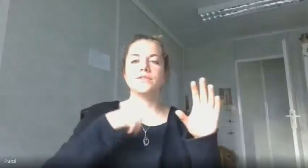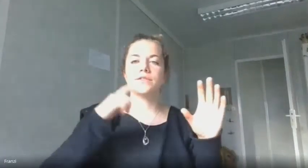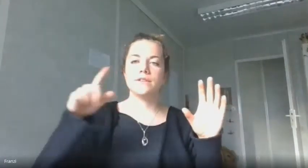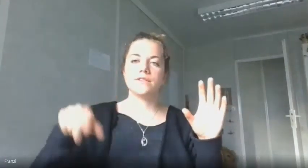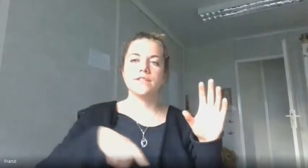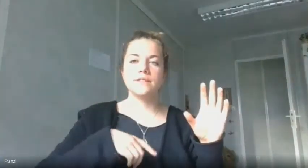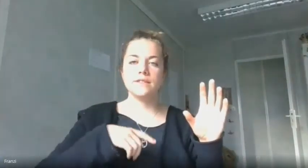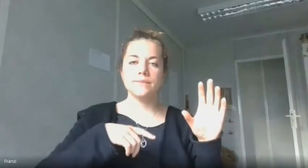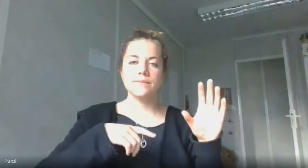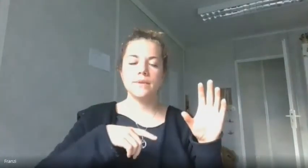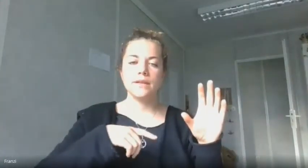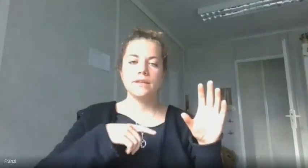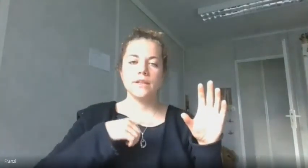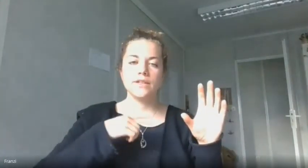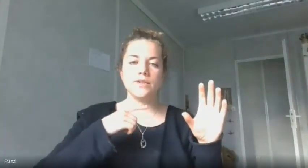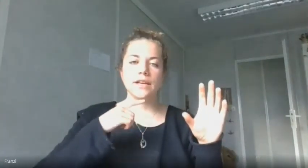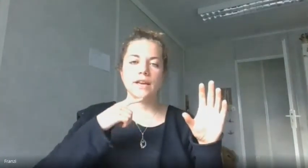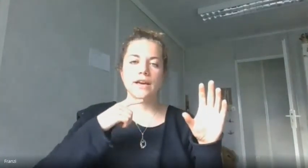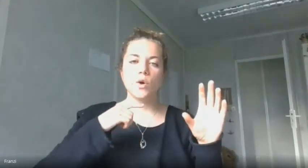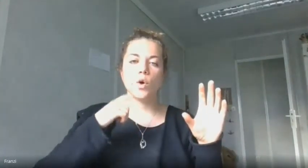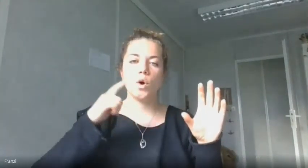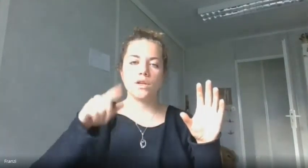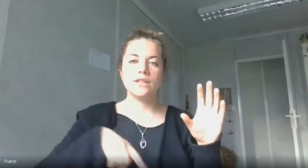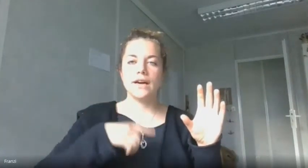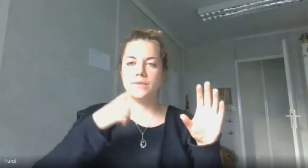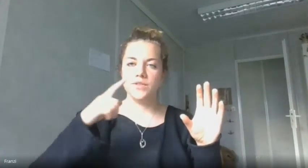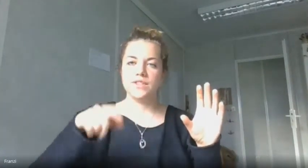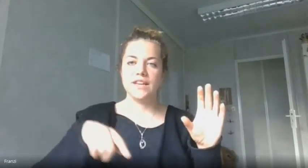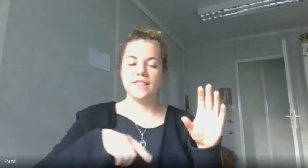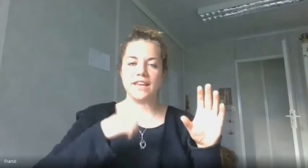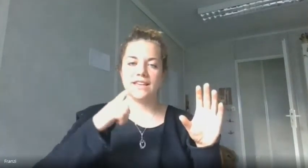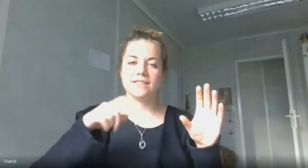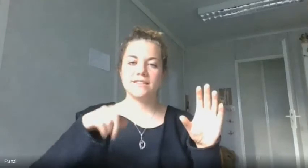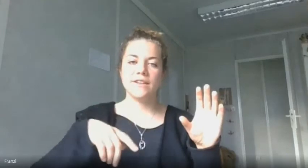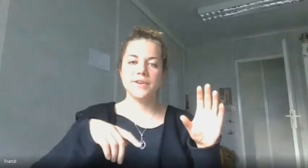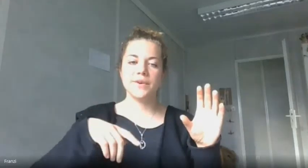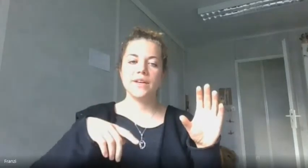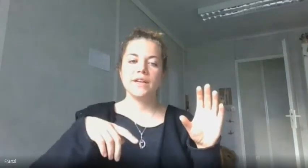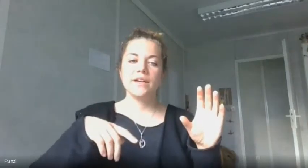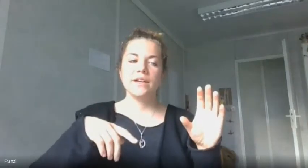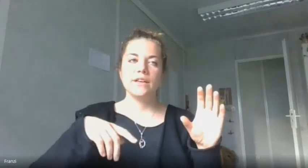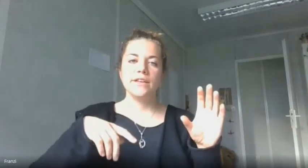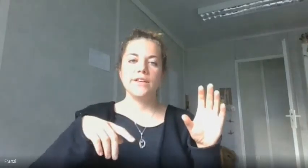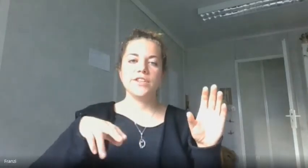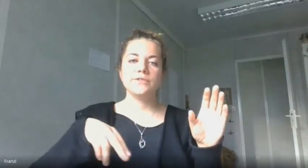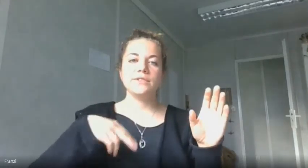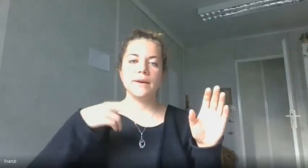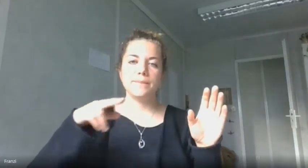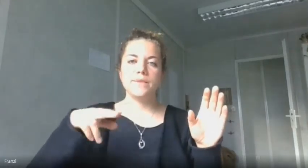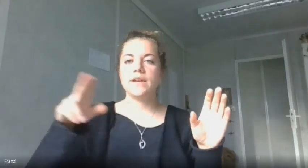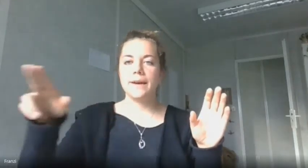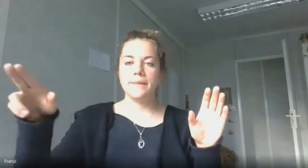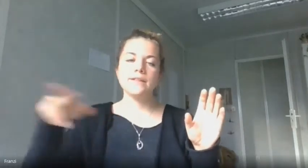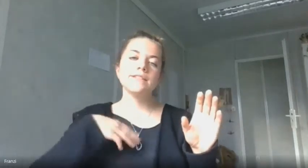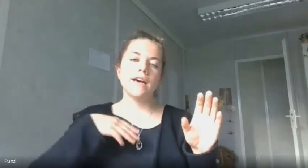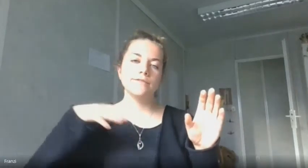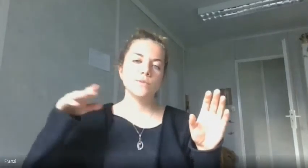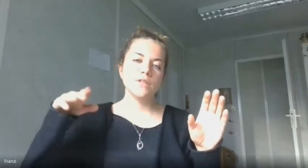circular system that you can like all the time use that thing so you don't dump the chemicals afterwards